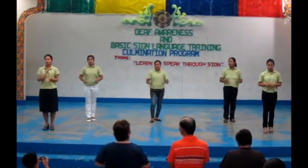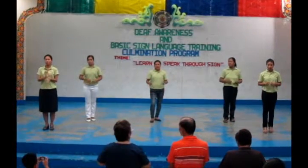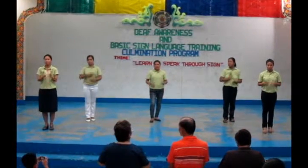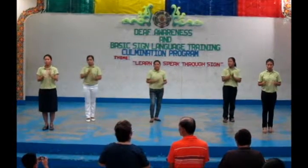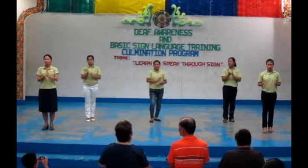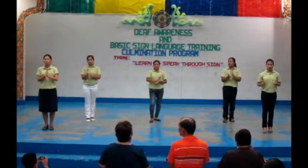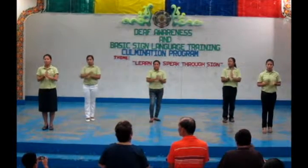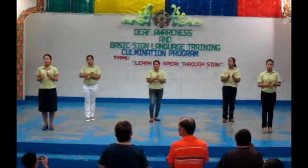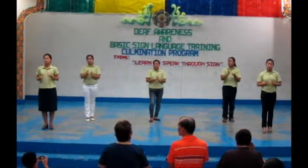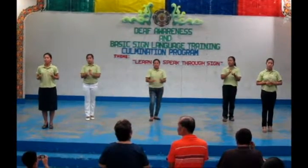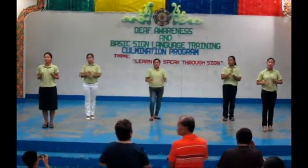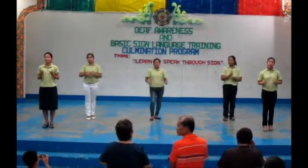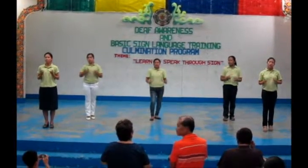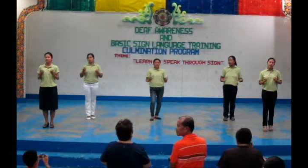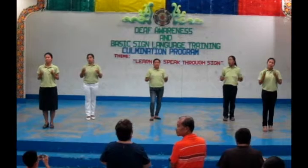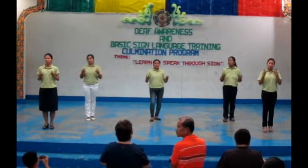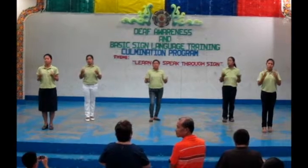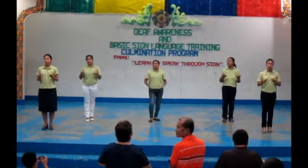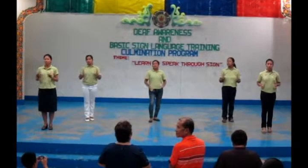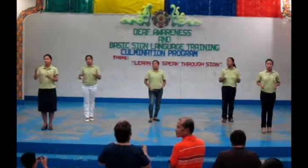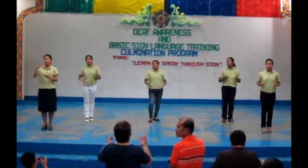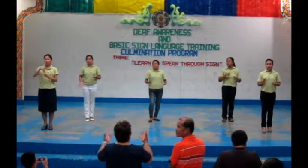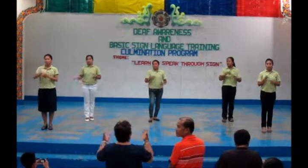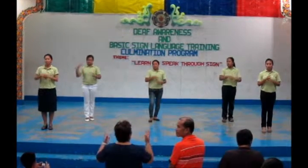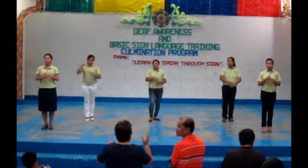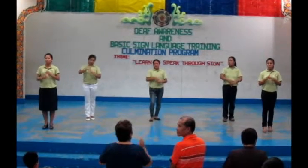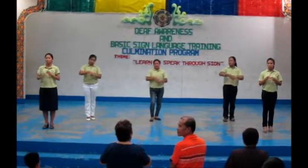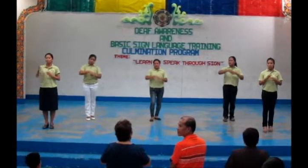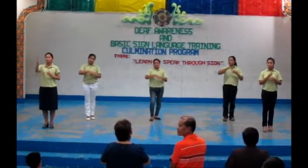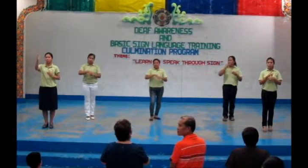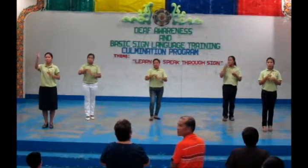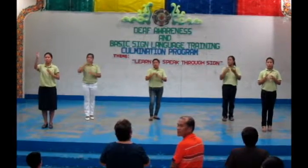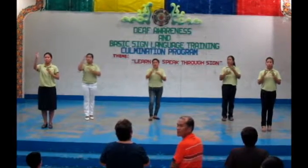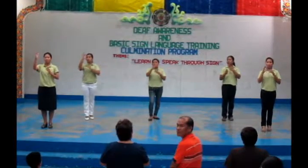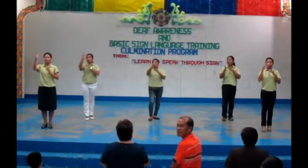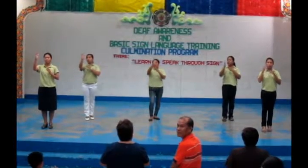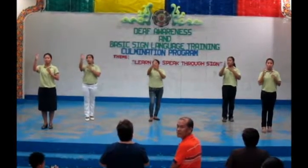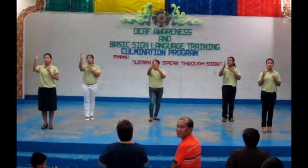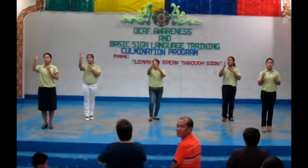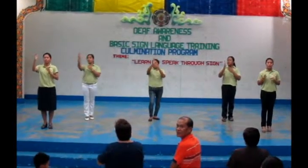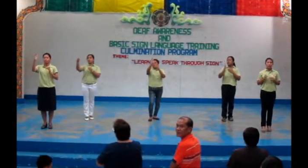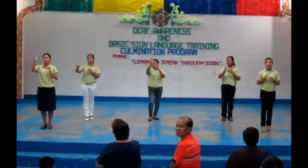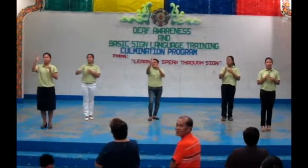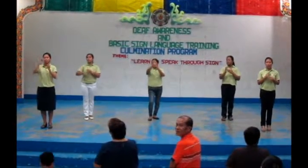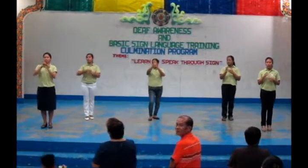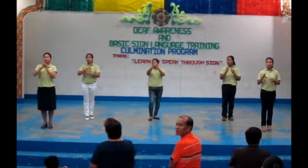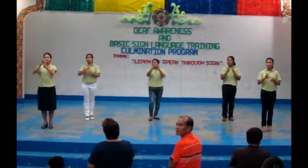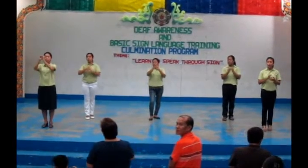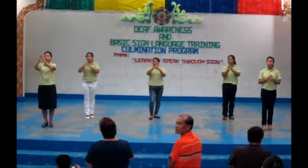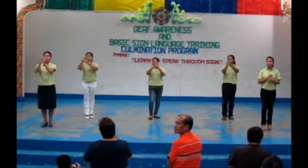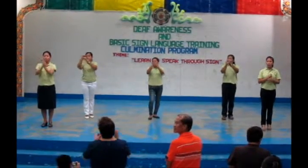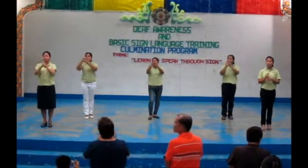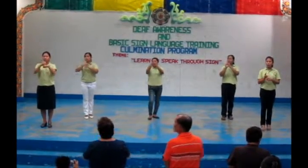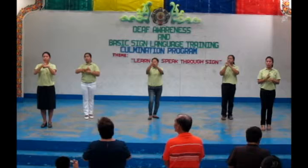hands, one two hands, one love, two hands,